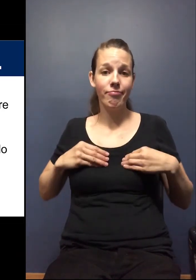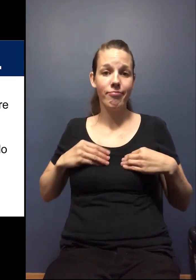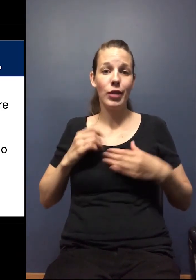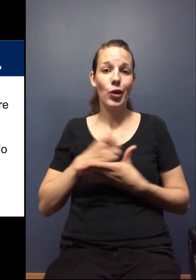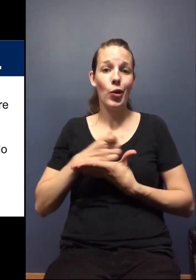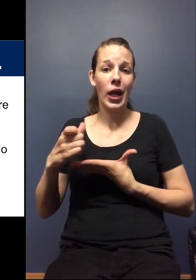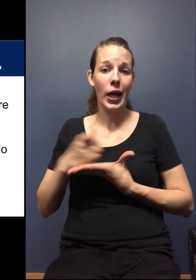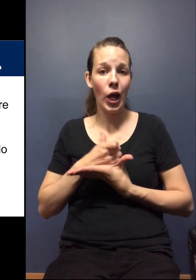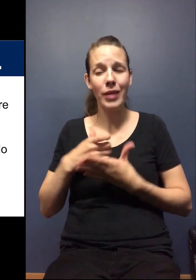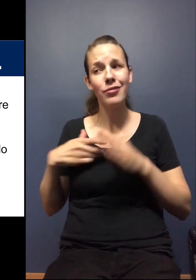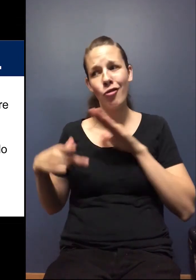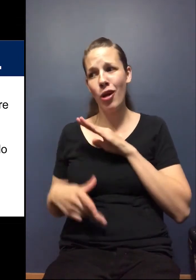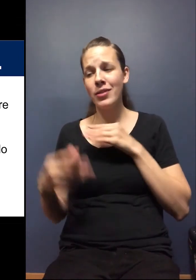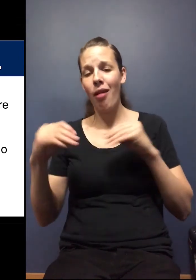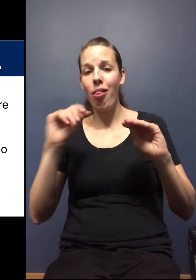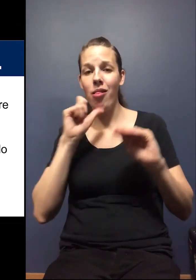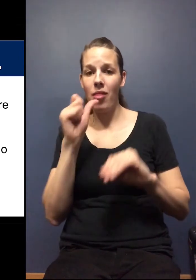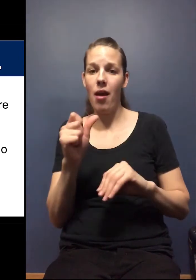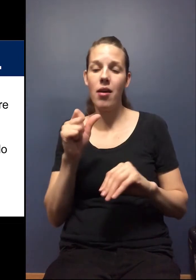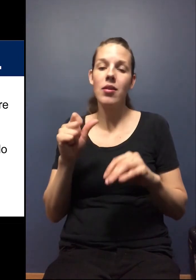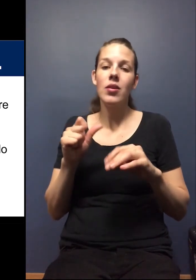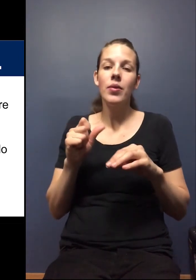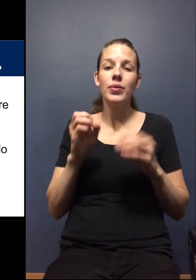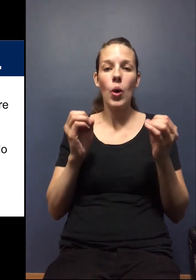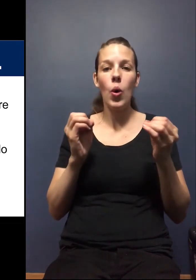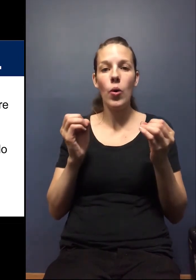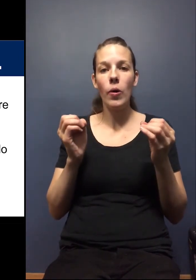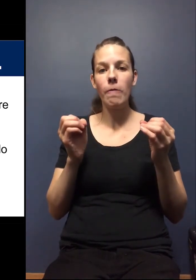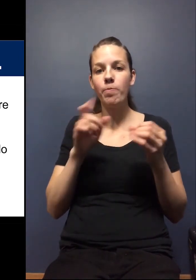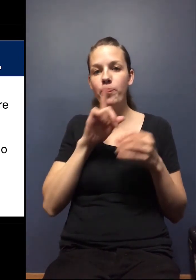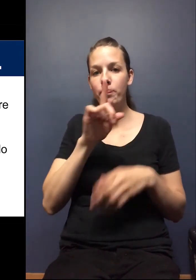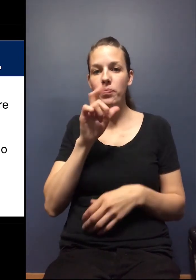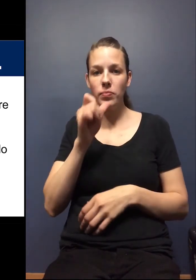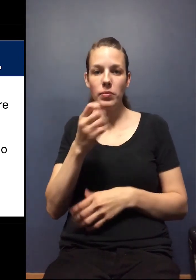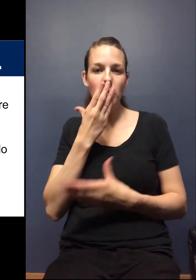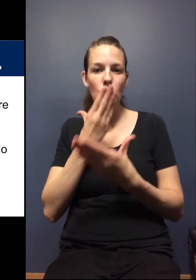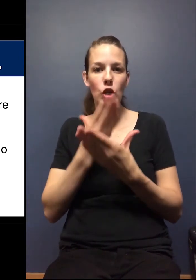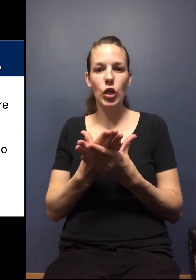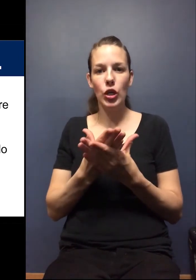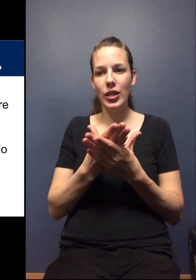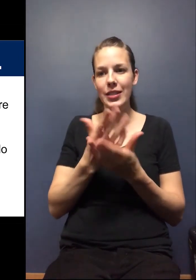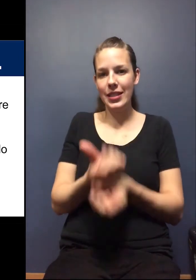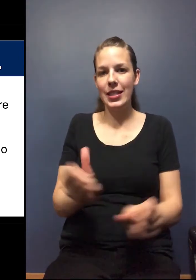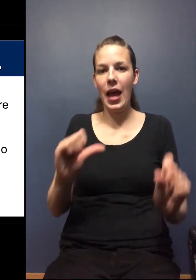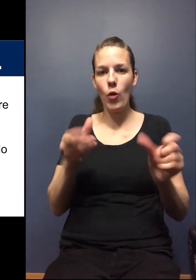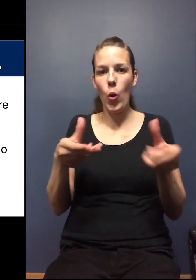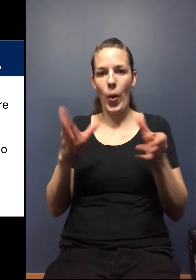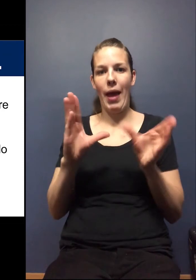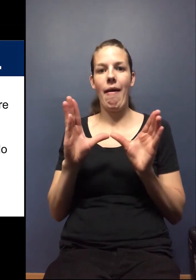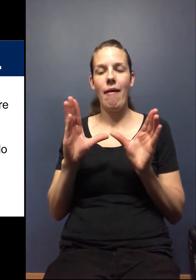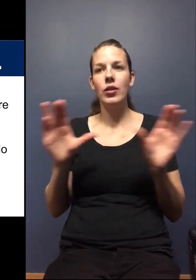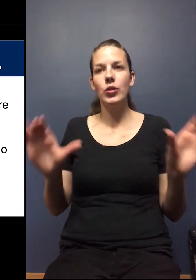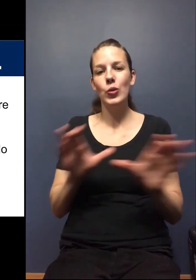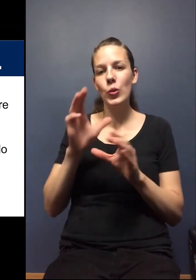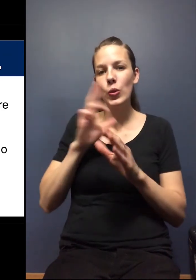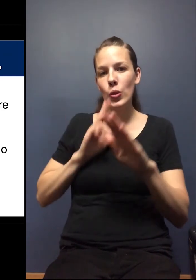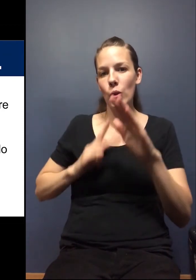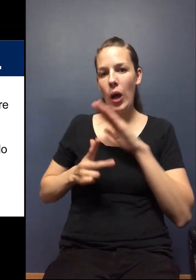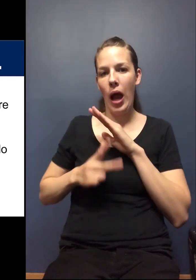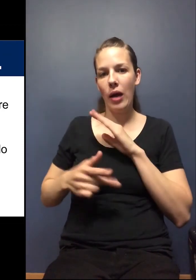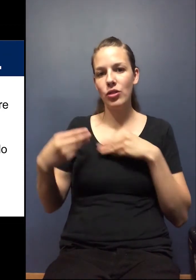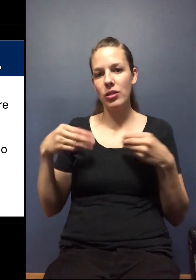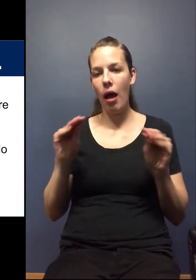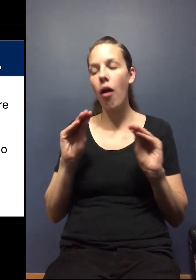credit cards at garage sales. So there's just really not a real good, safe way to do a garage sale.